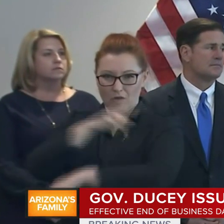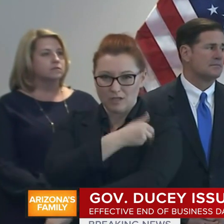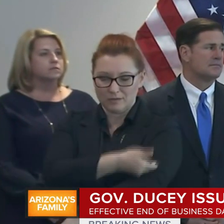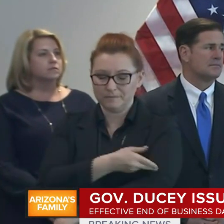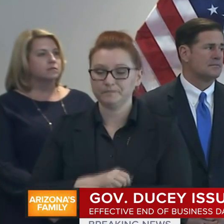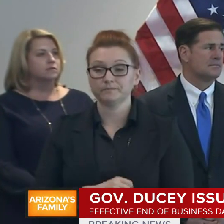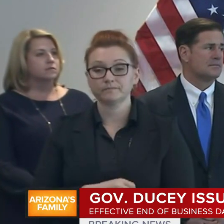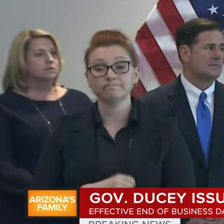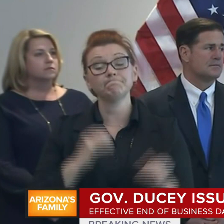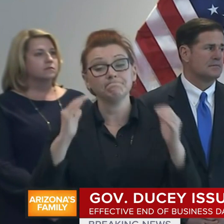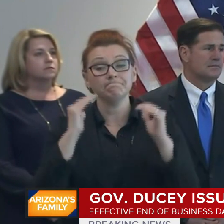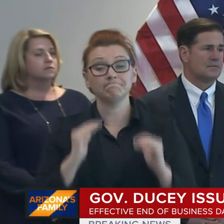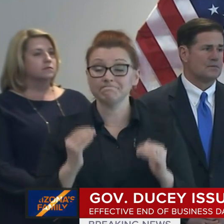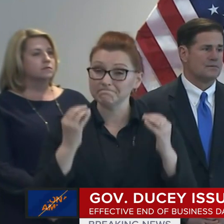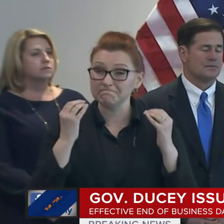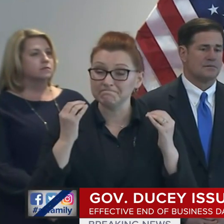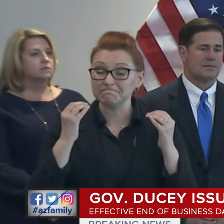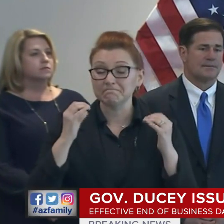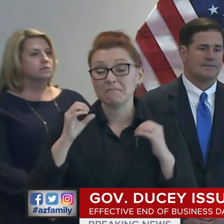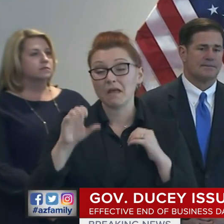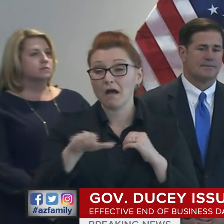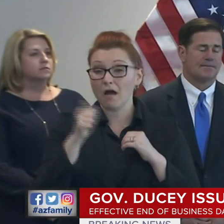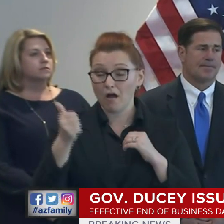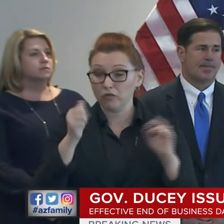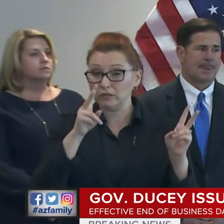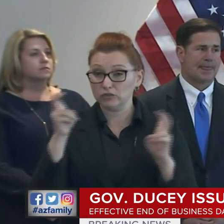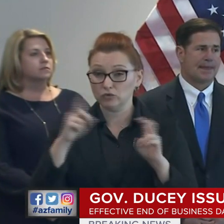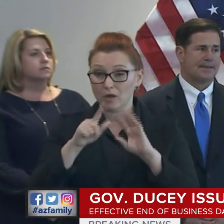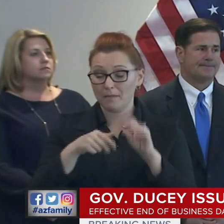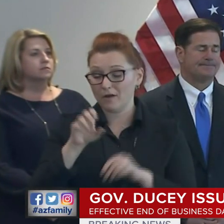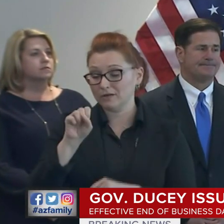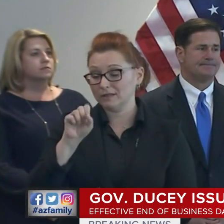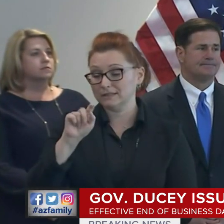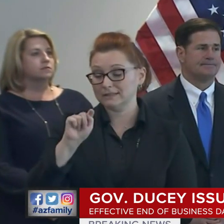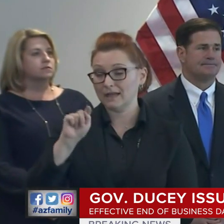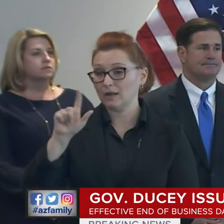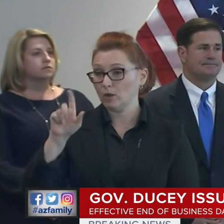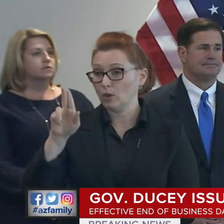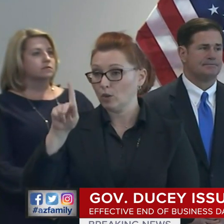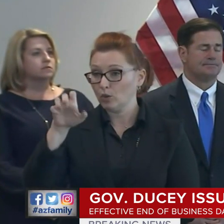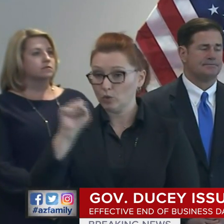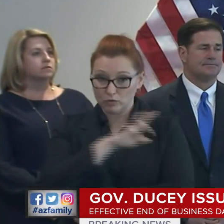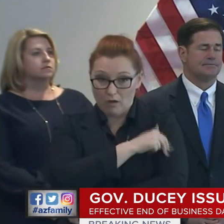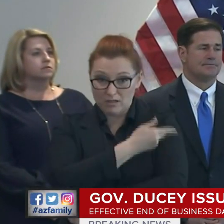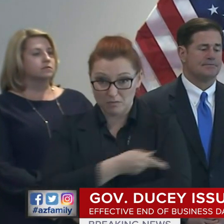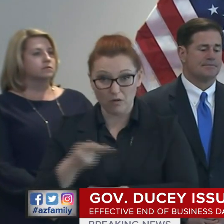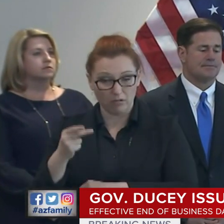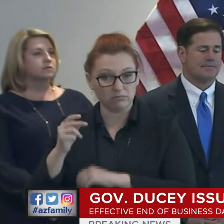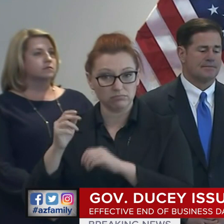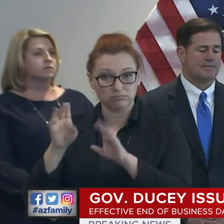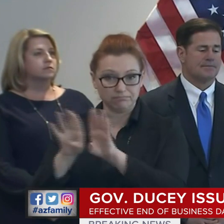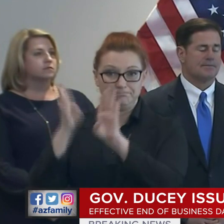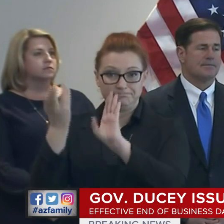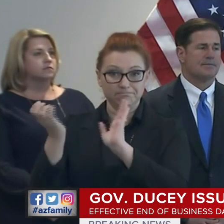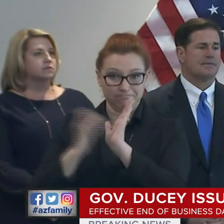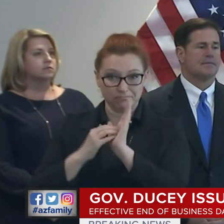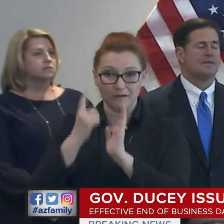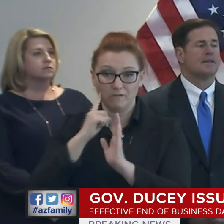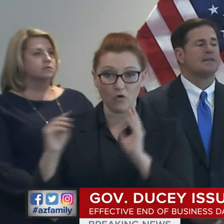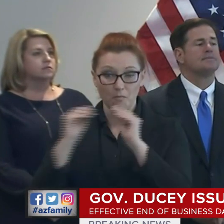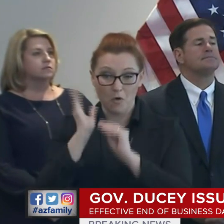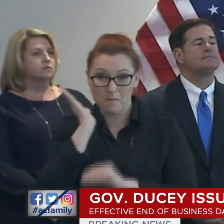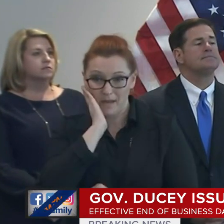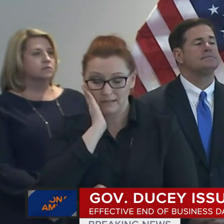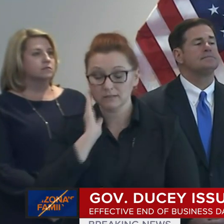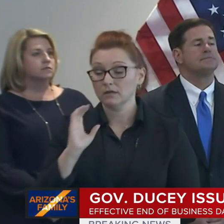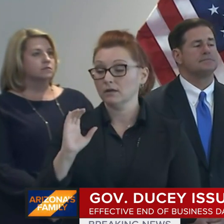acuity. In the name of expectation management, Sunday we signed an agreement after the Corps of Engineers and a site